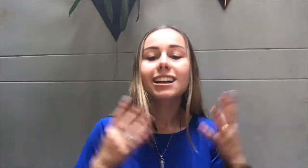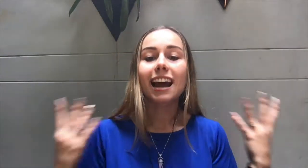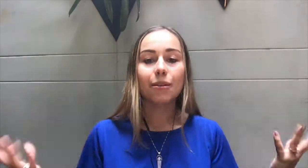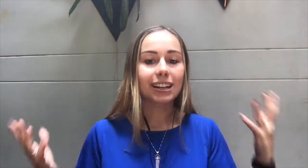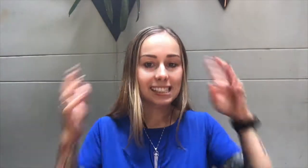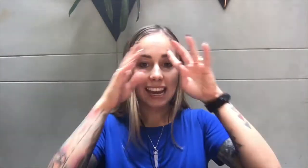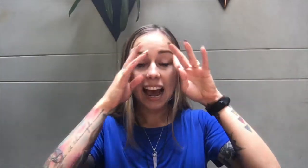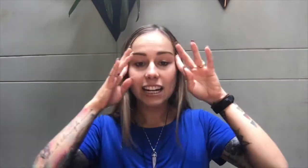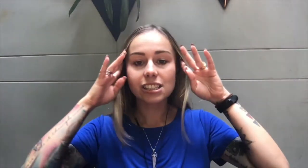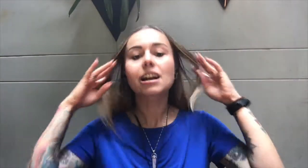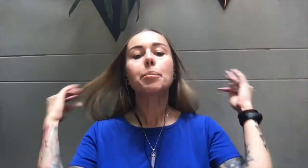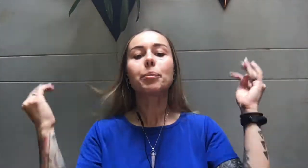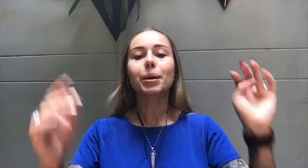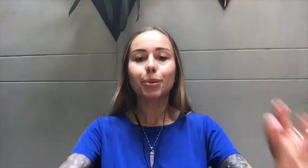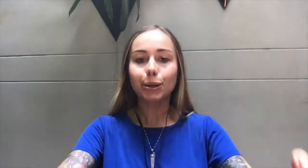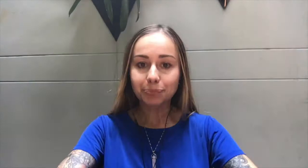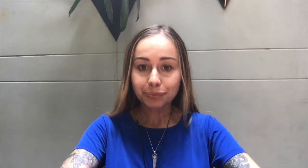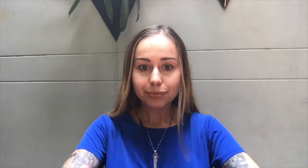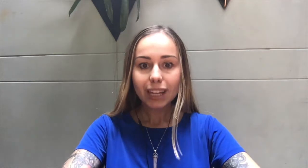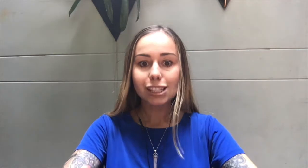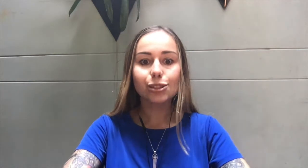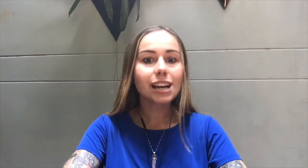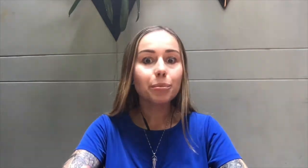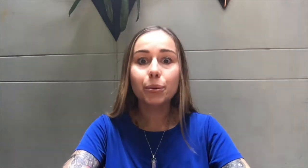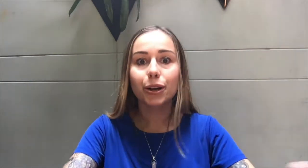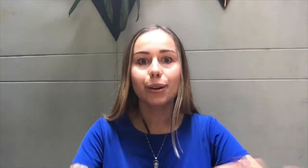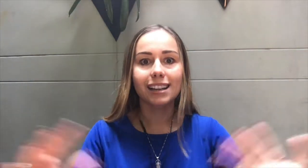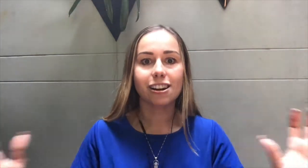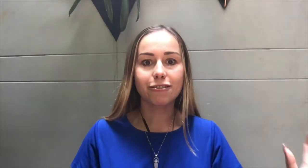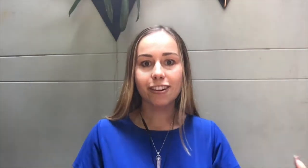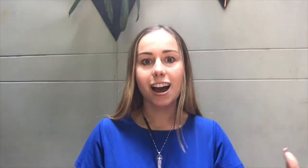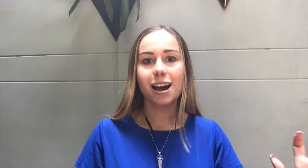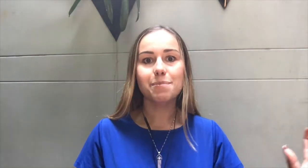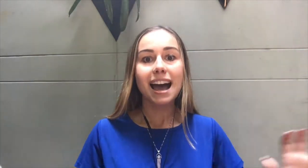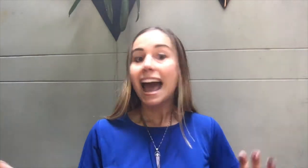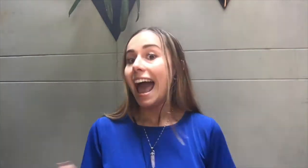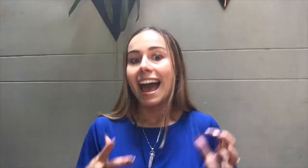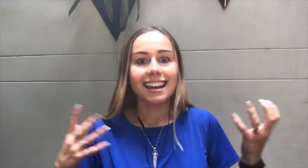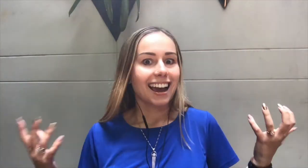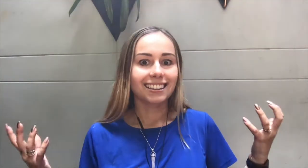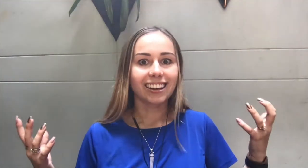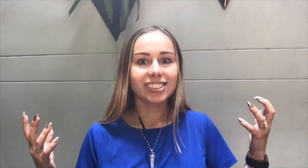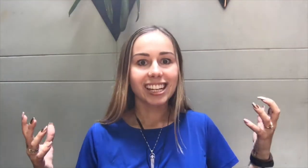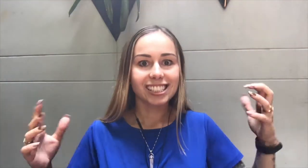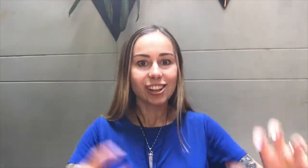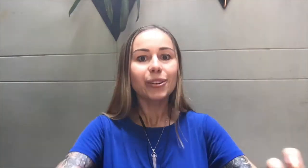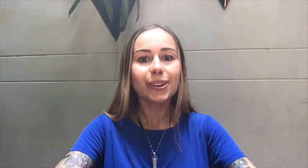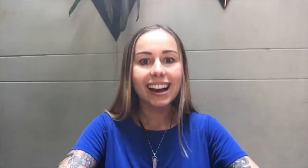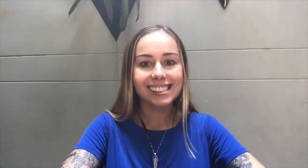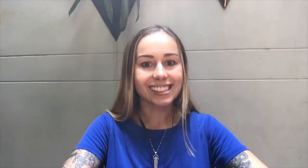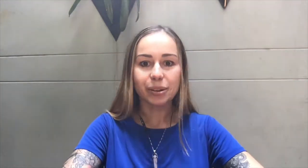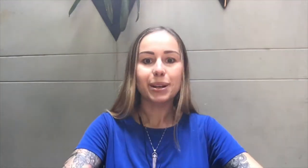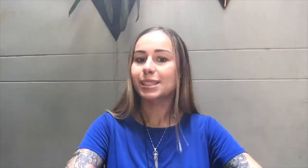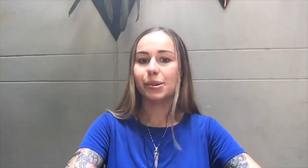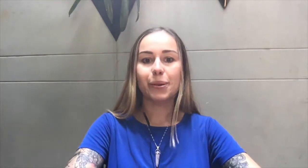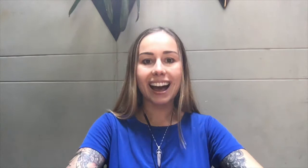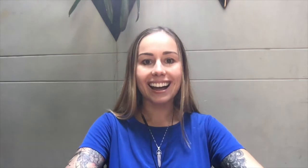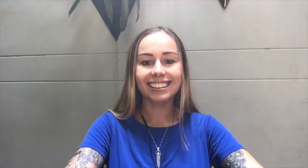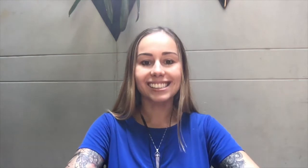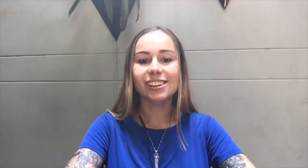I want to say hi to a couple people. So tell me where you guys are from. And I'd love to get to know you guys a little bit as well. So